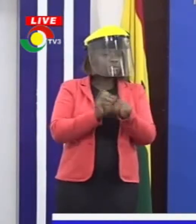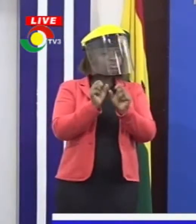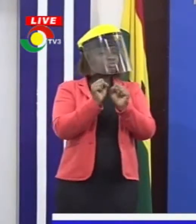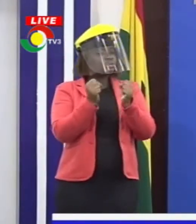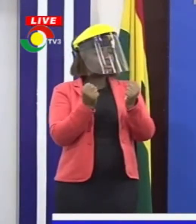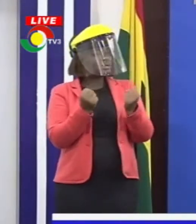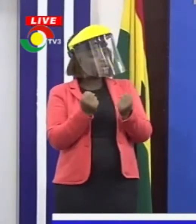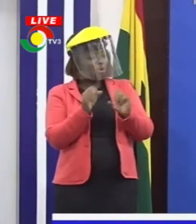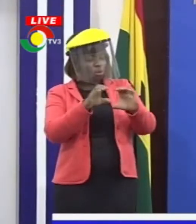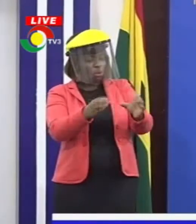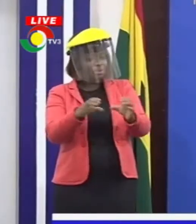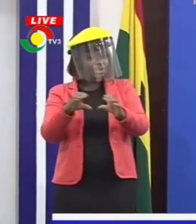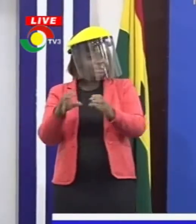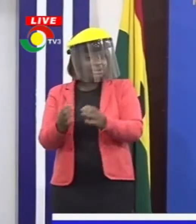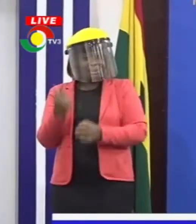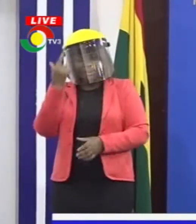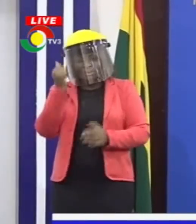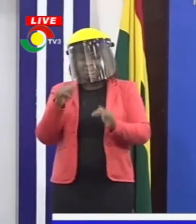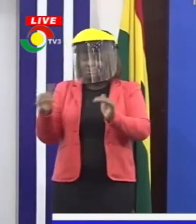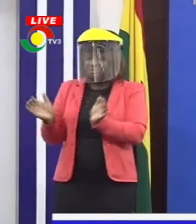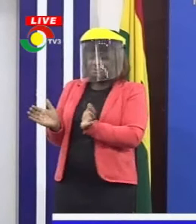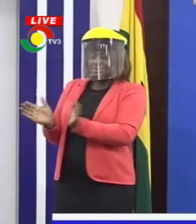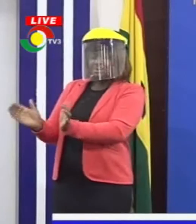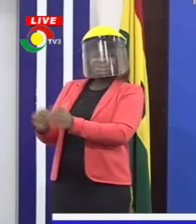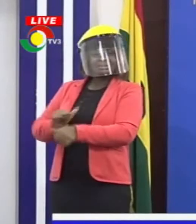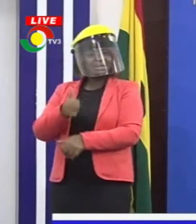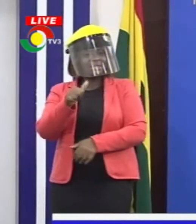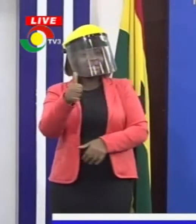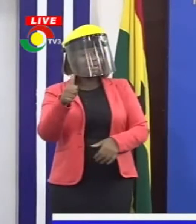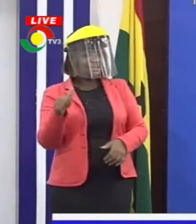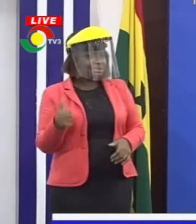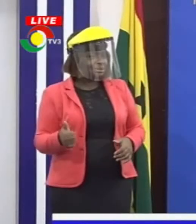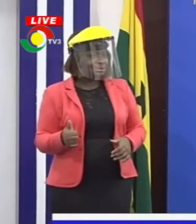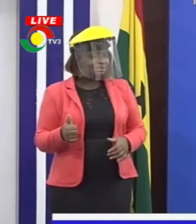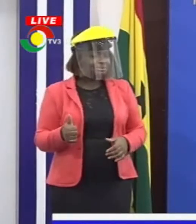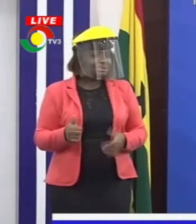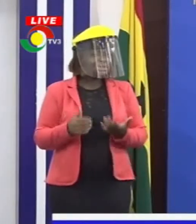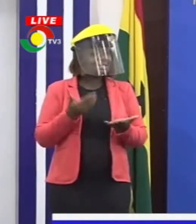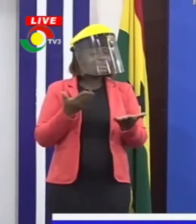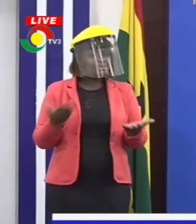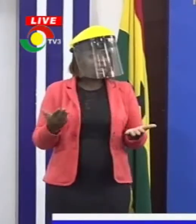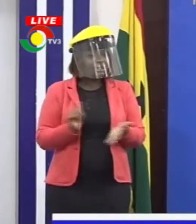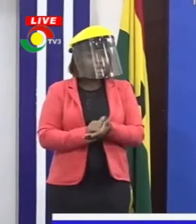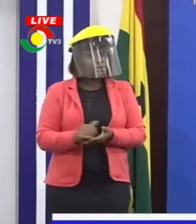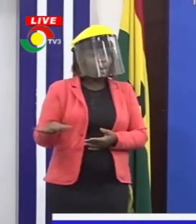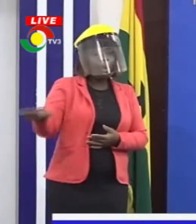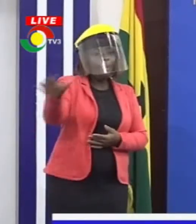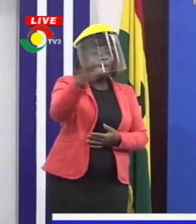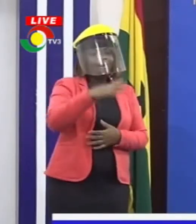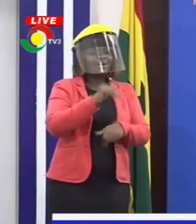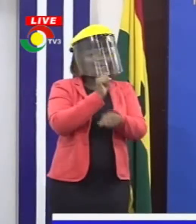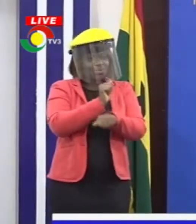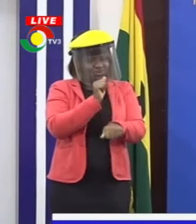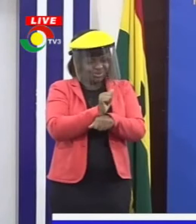the effect on the community, because of isolation, etc., is such that it is something we can all work well to